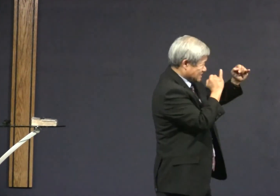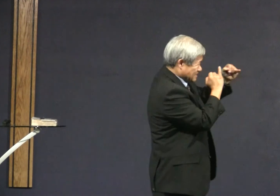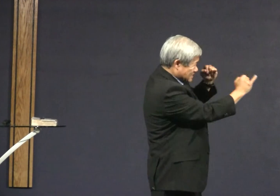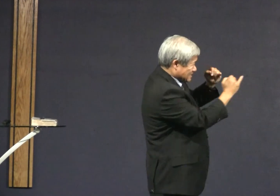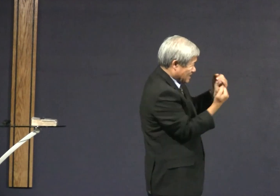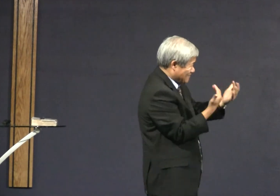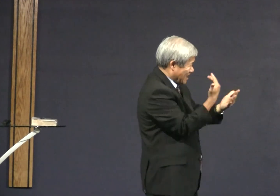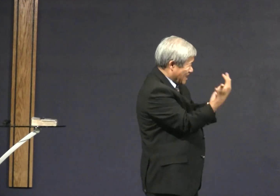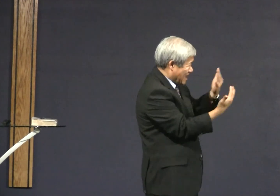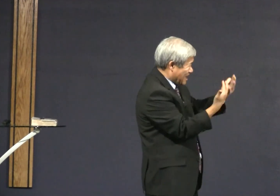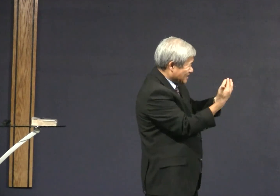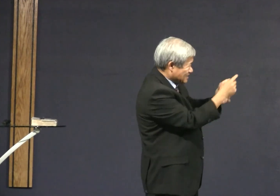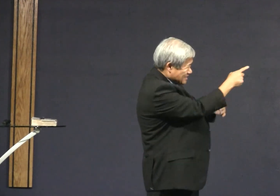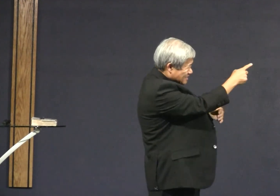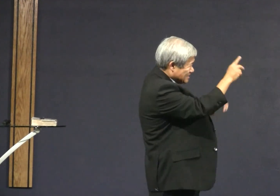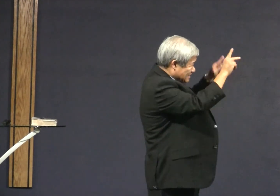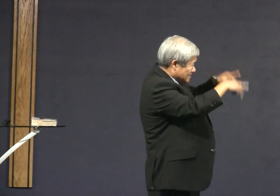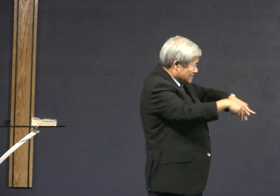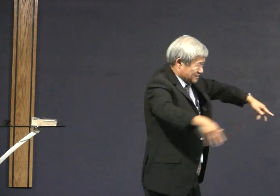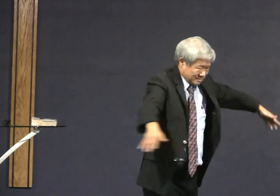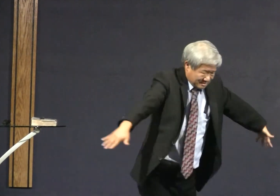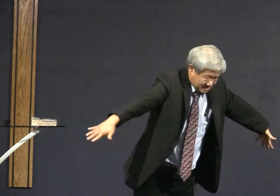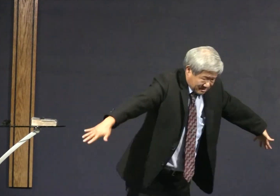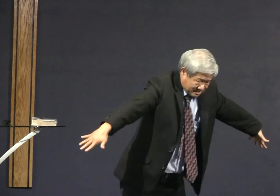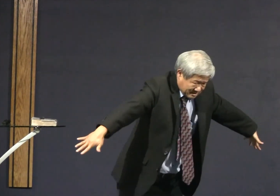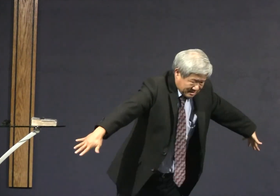here you can't see beyond the fire